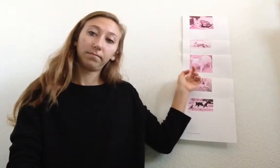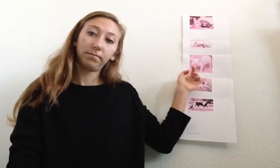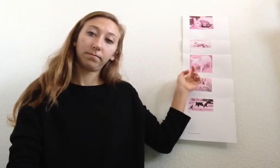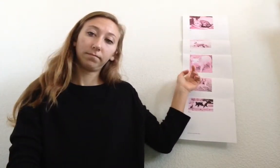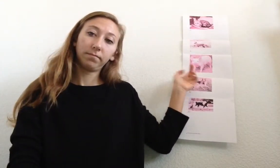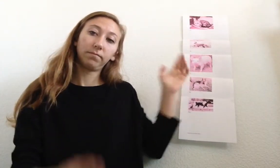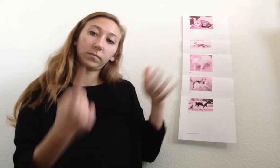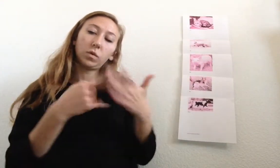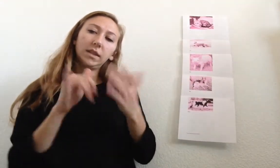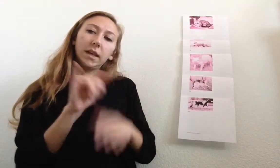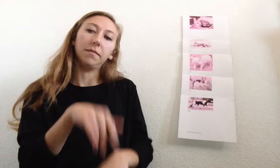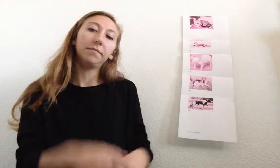what is that?